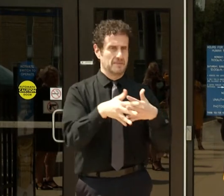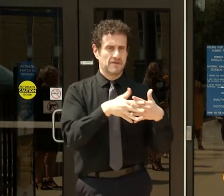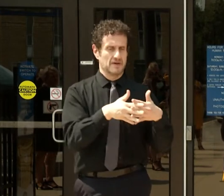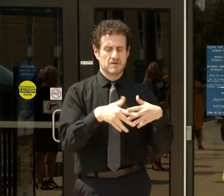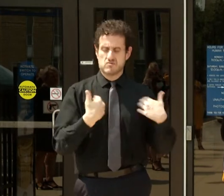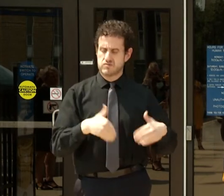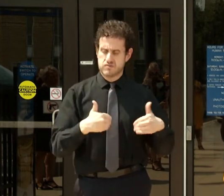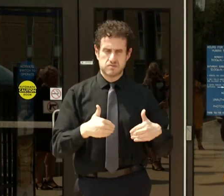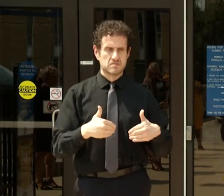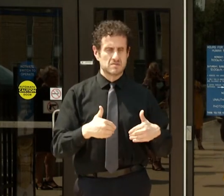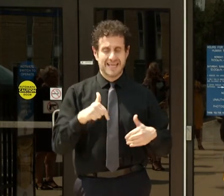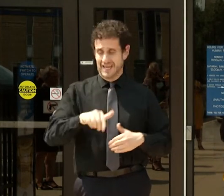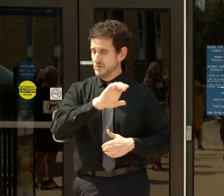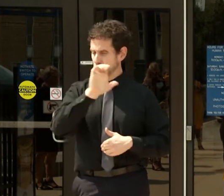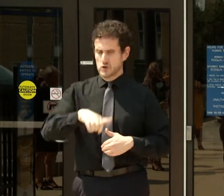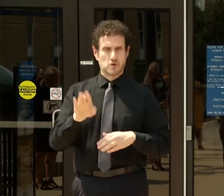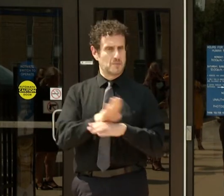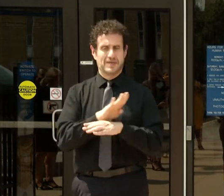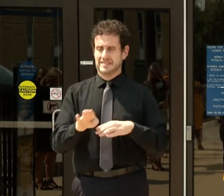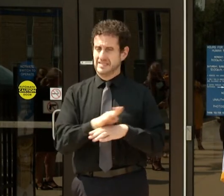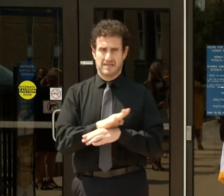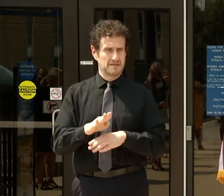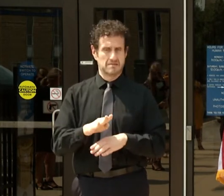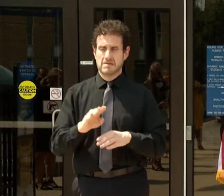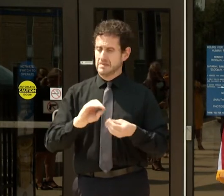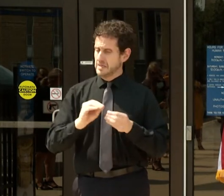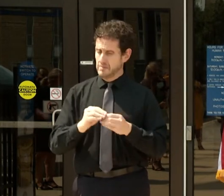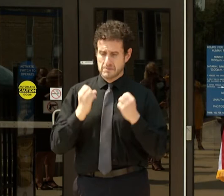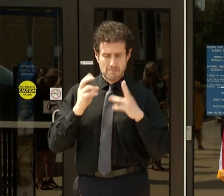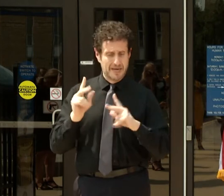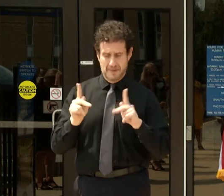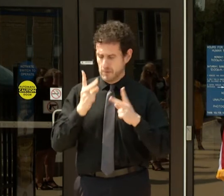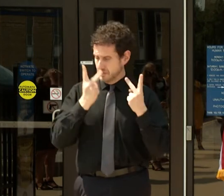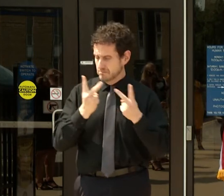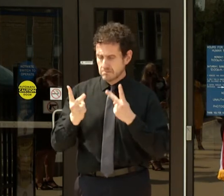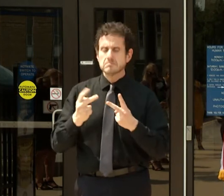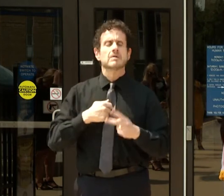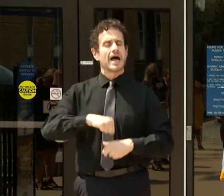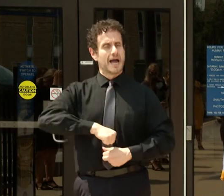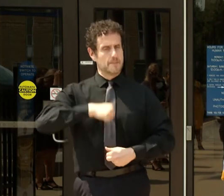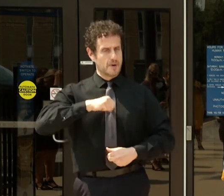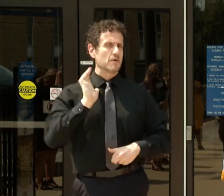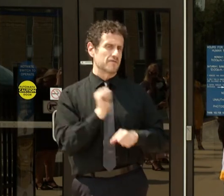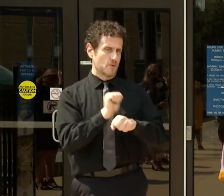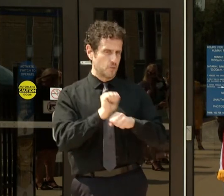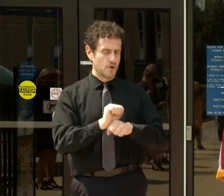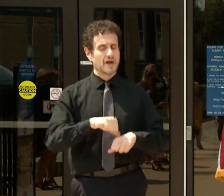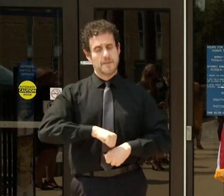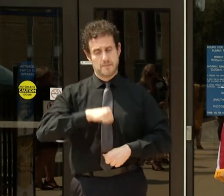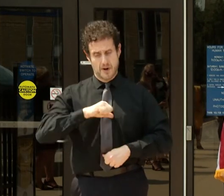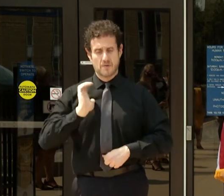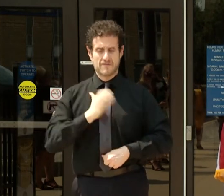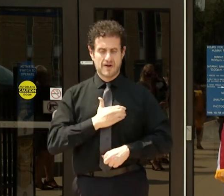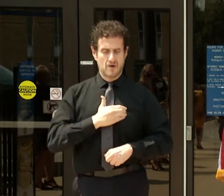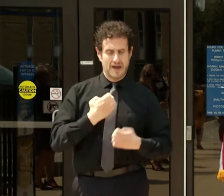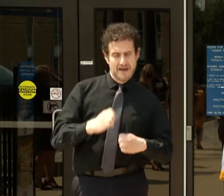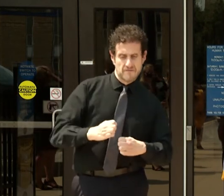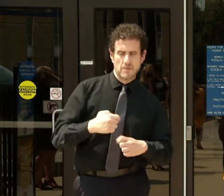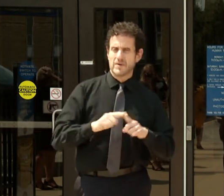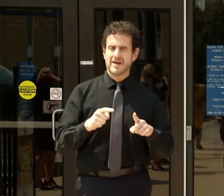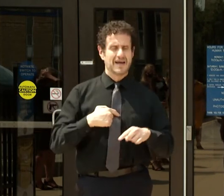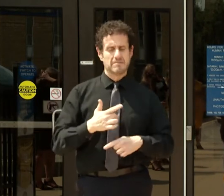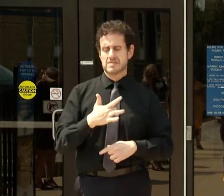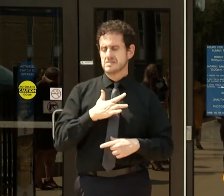While I'm proud of the work we do and the effort we put in, I'm always disheartened by how many patients we